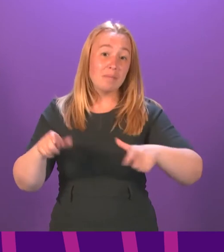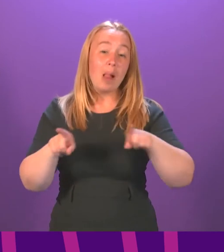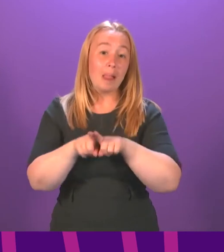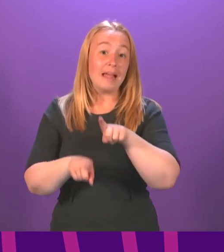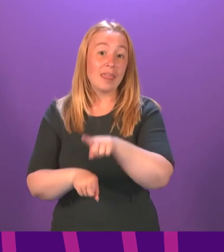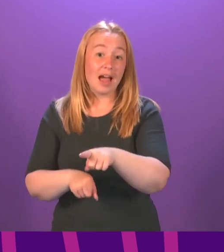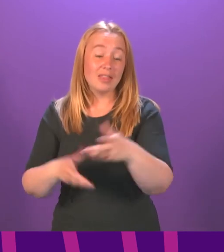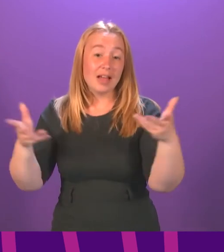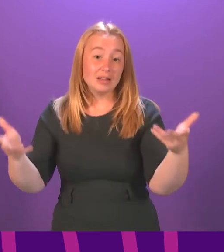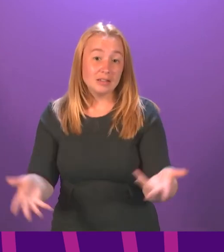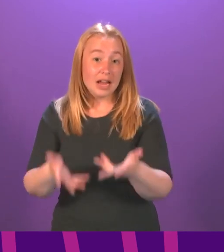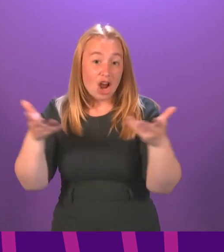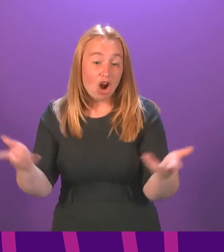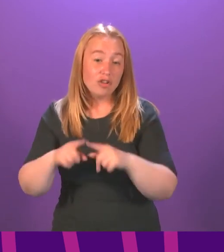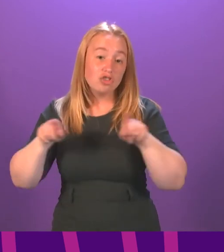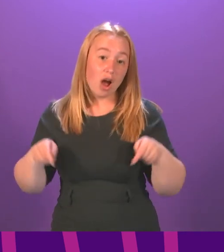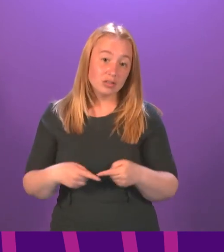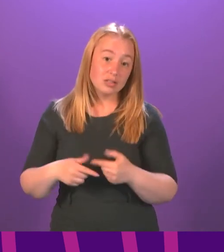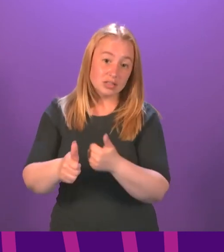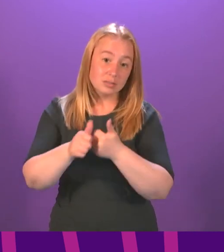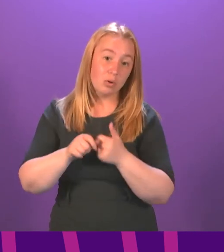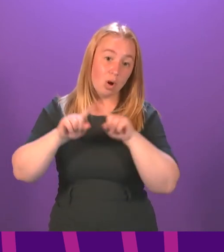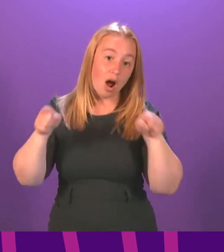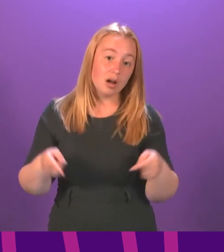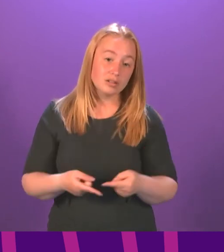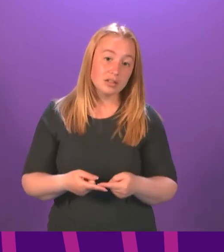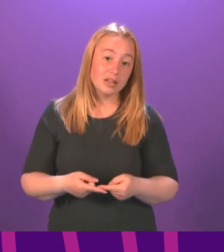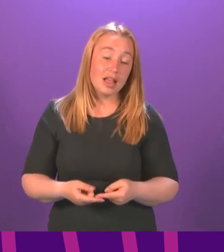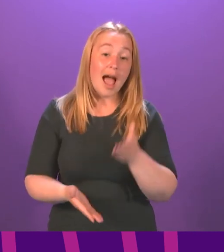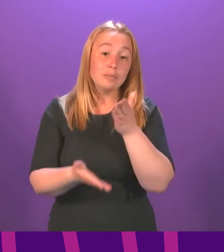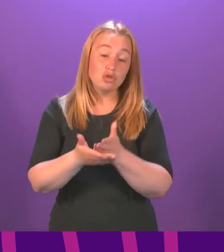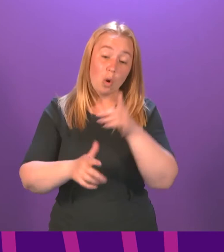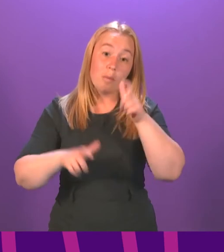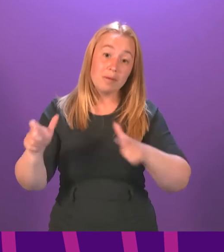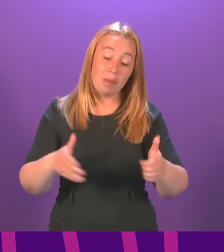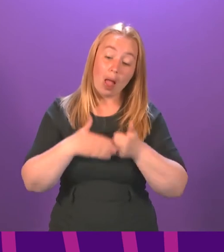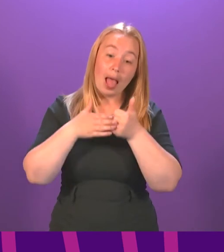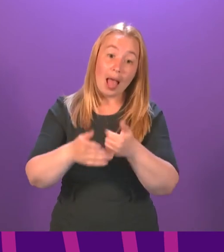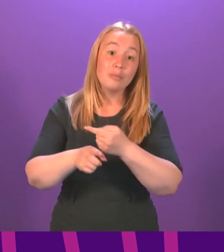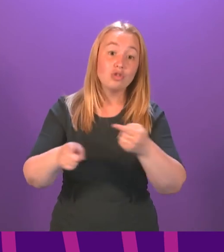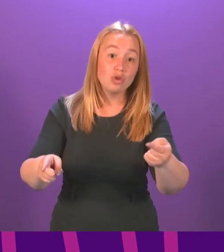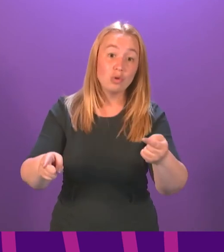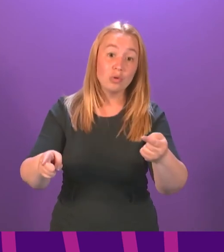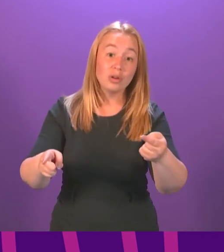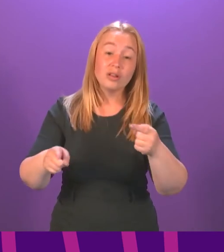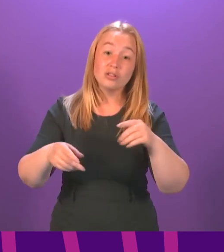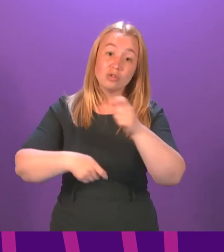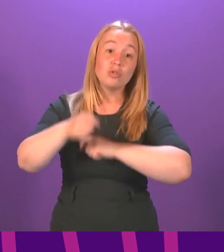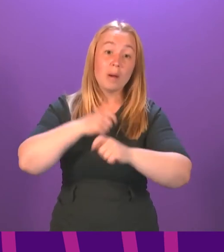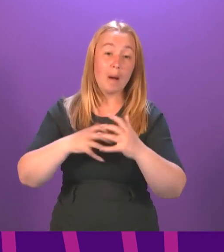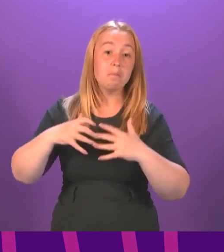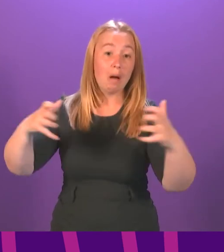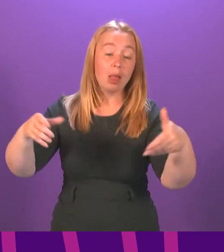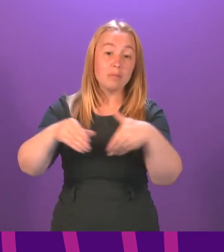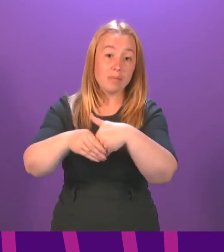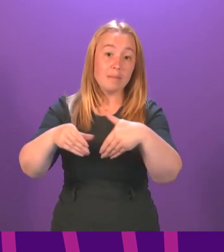encourage us. I'm sure such people helped shape your journey to the seats that you now occupy, and I